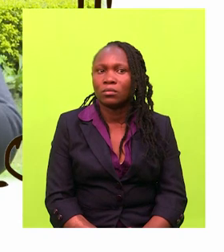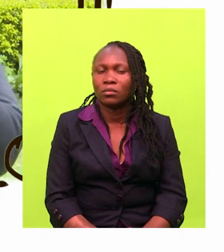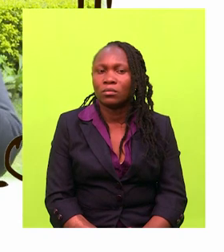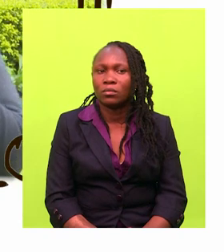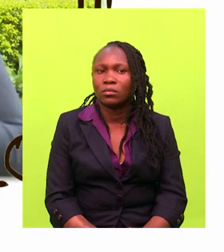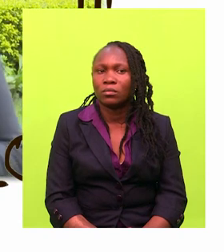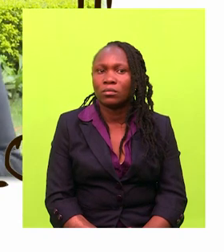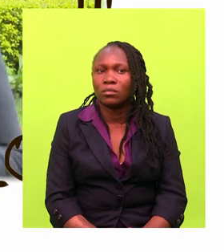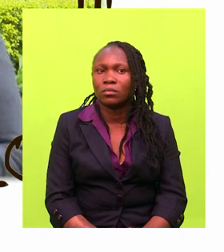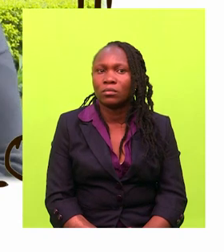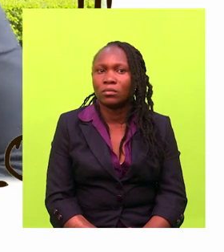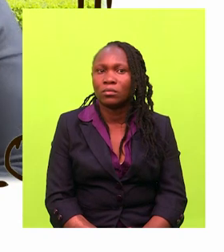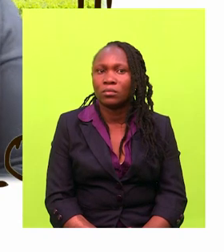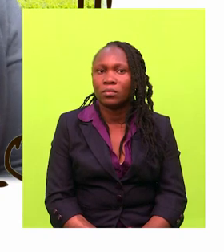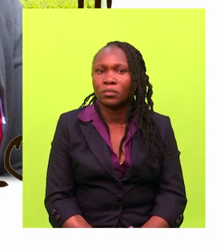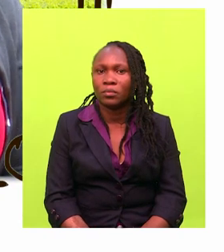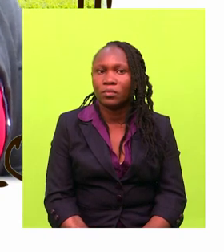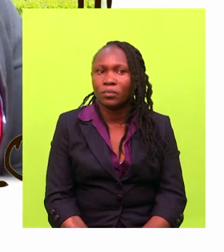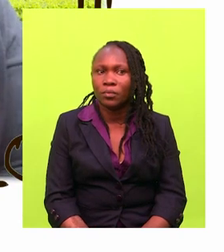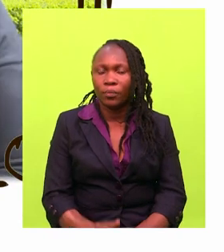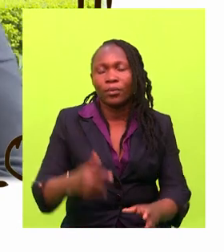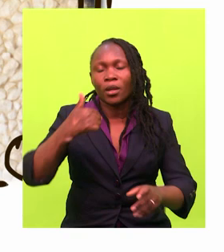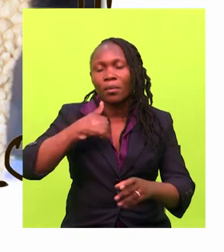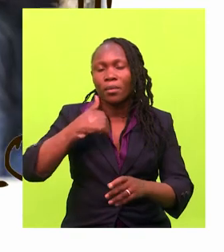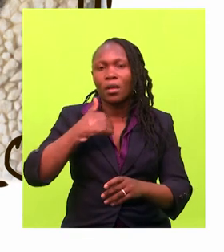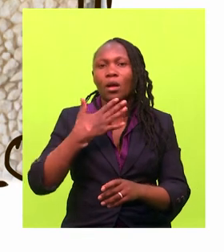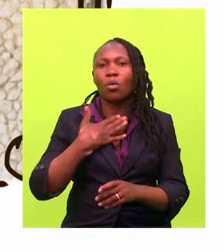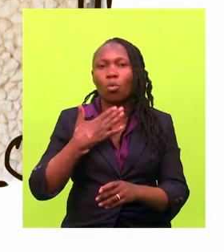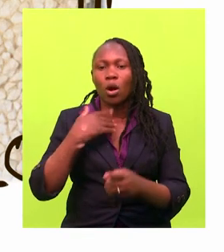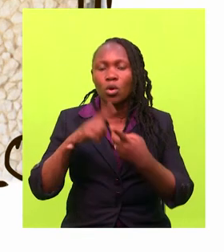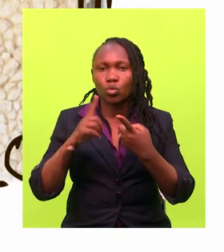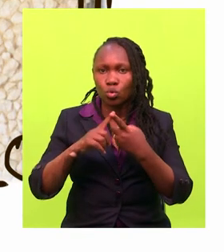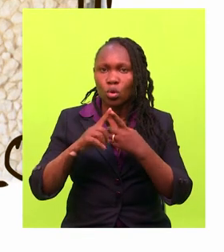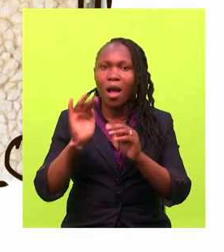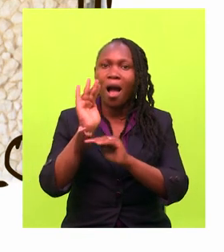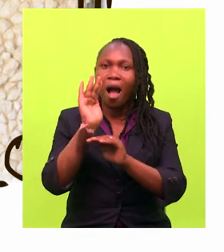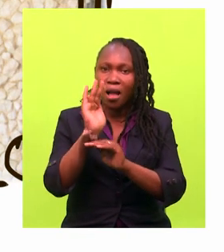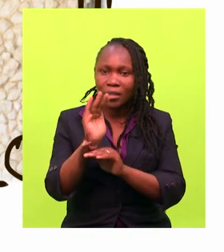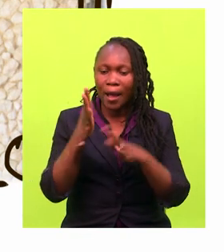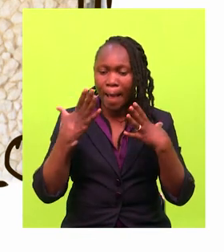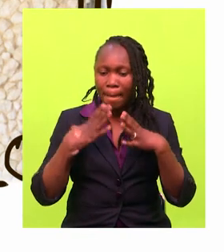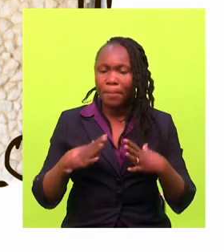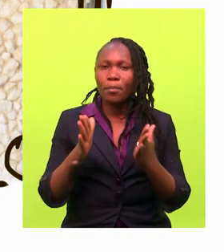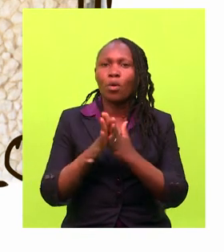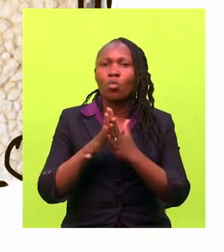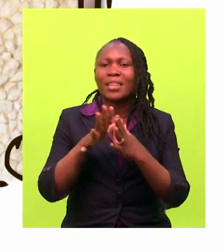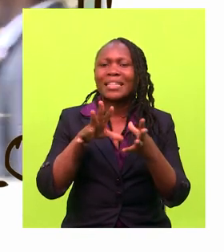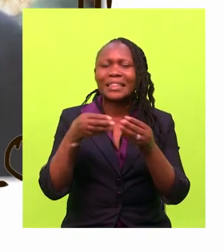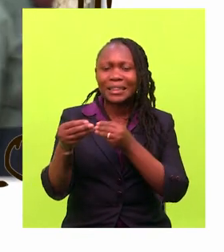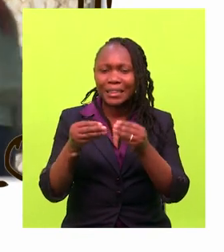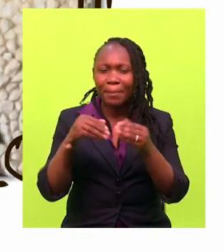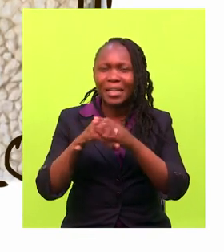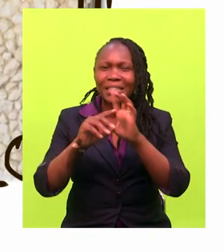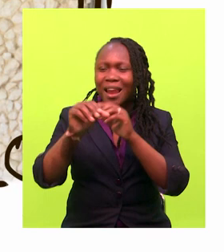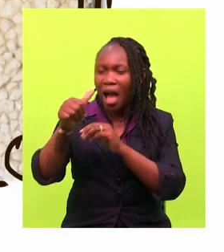part when you don't have an interpreter. I will convince the persons with special